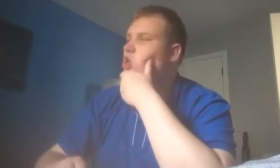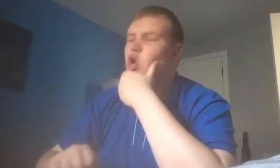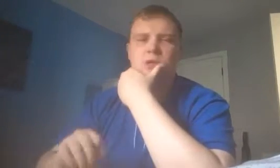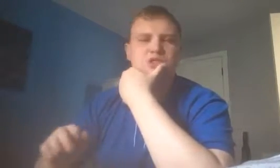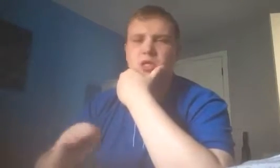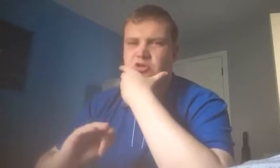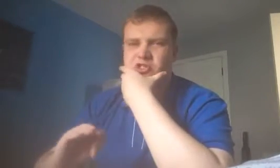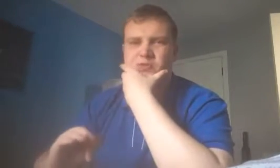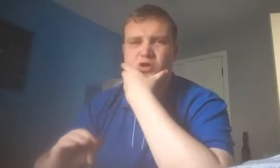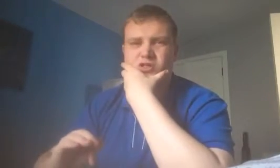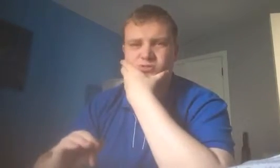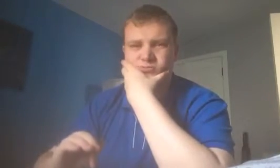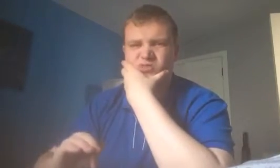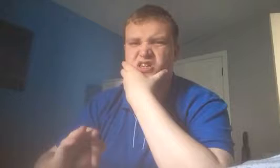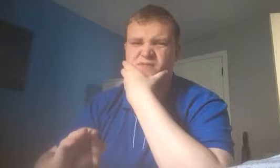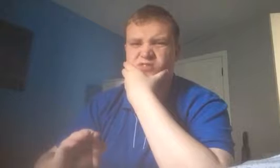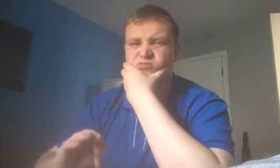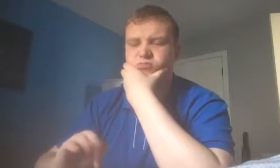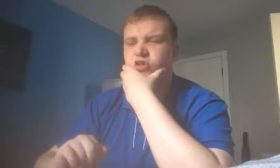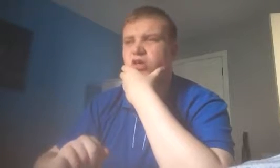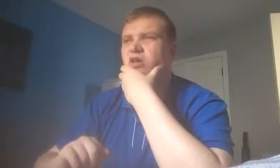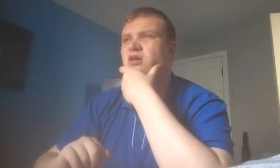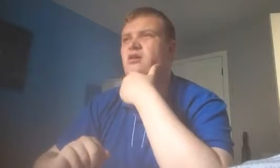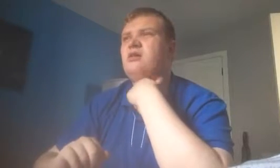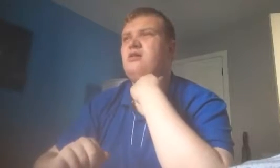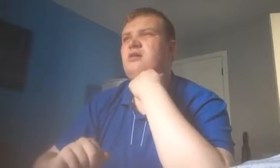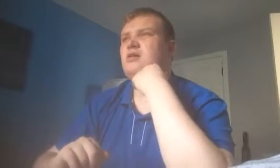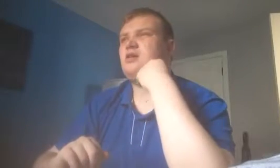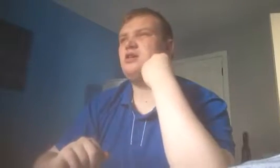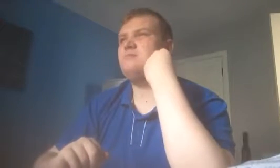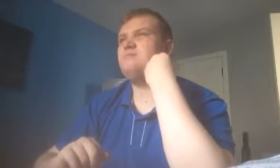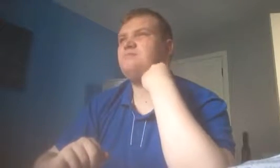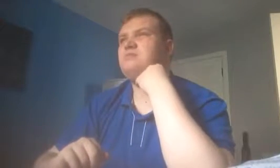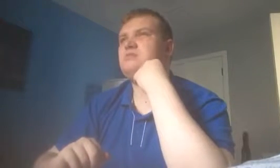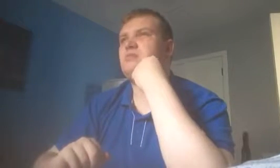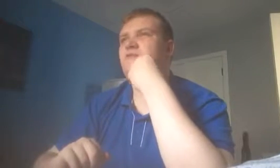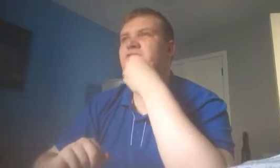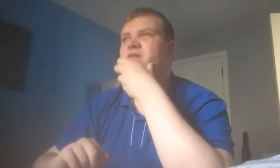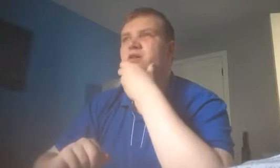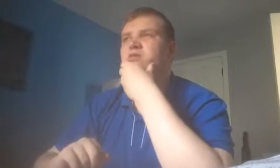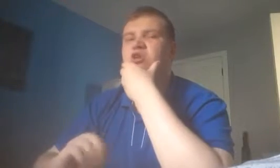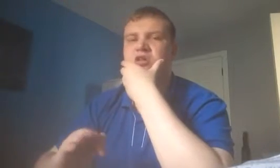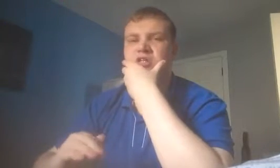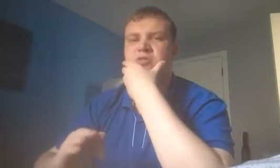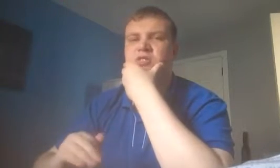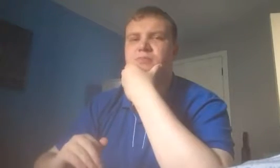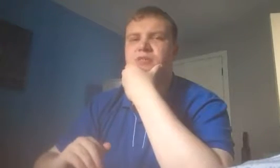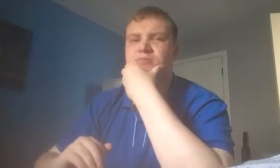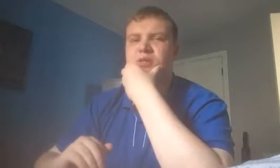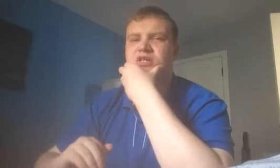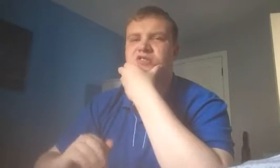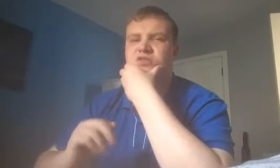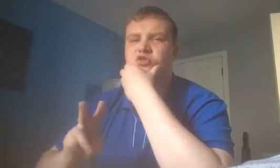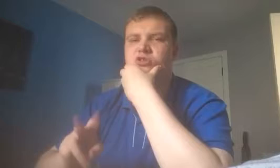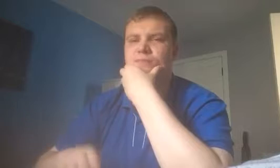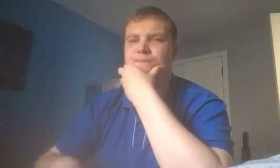I only saw the news this morning. This afternoon. Sorry. Erm. About FIFA. Looking into some disciplinary hearings. For the two of them.